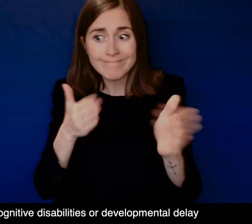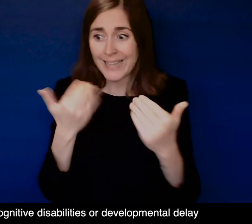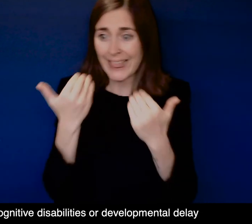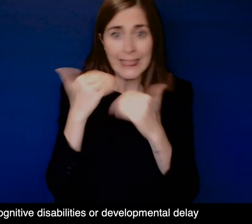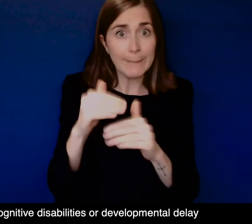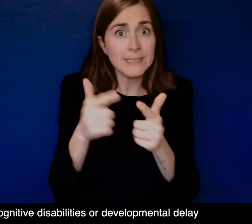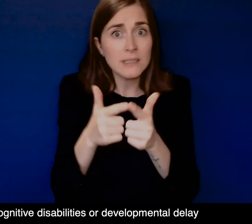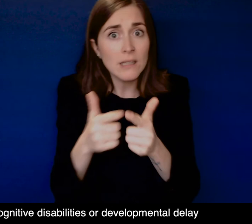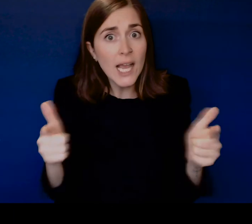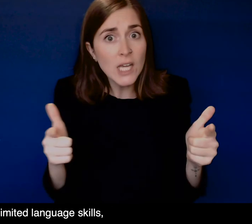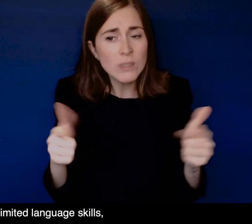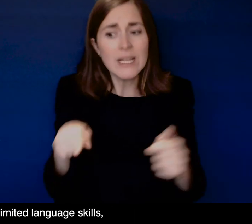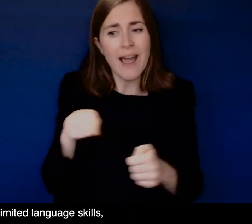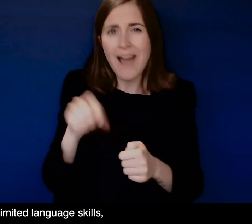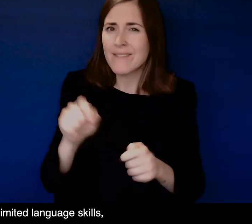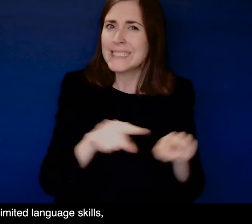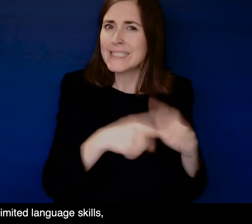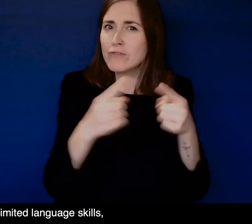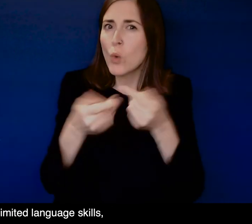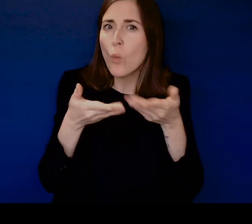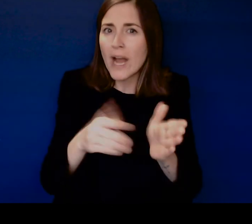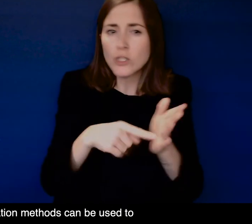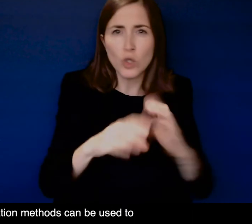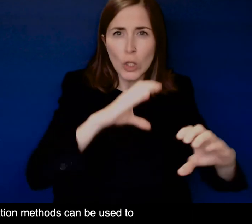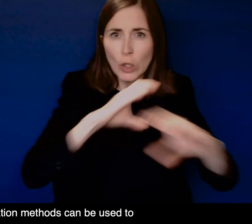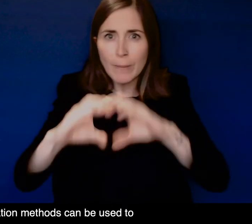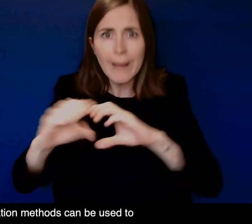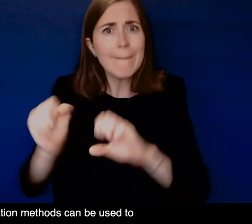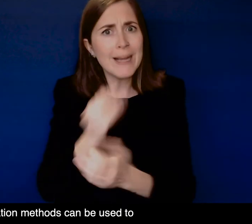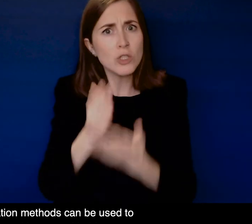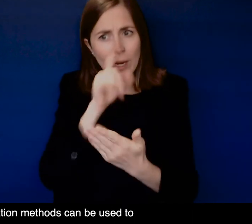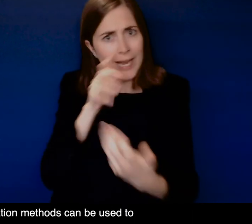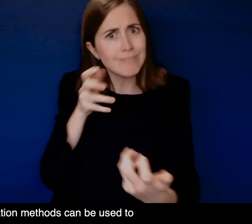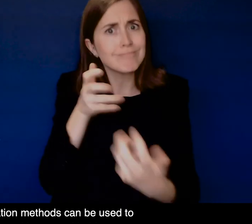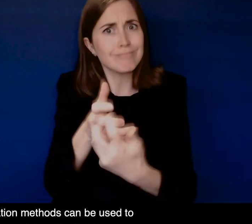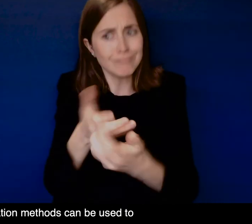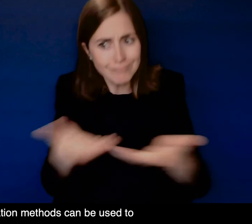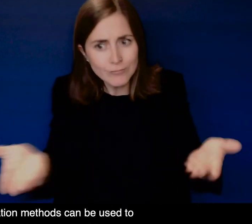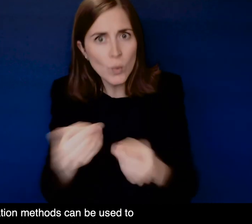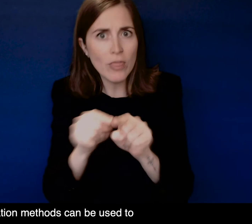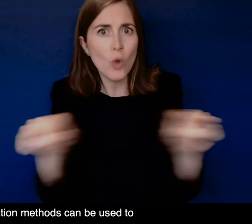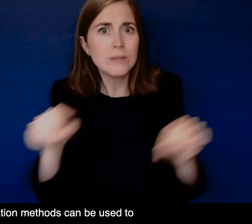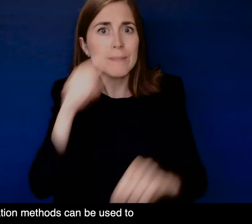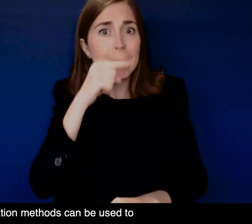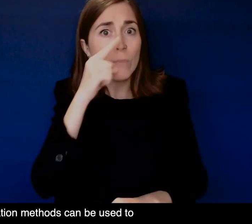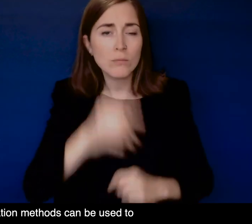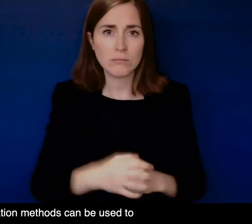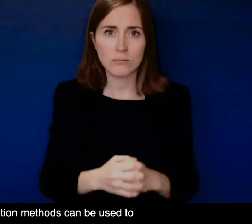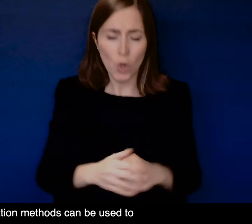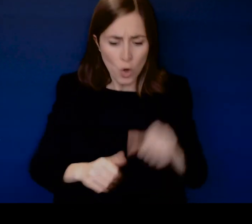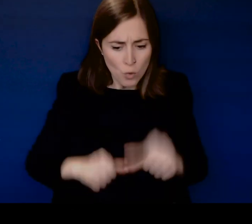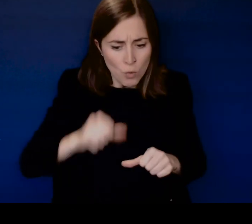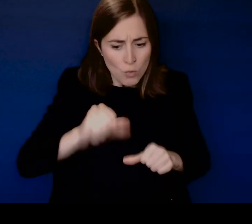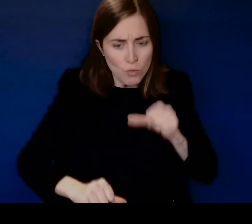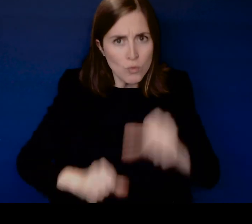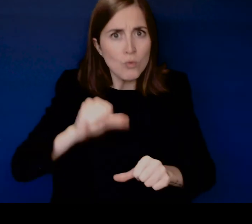Or developmental delay who have limited language skills Other communication methods can be used to effectively engage and interact with this